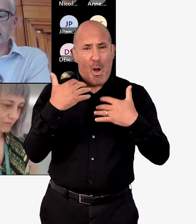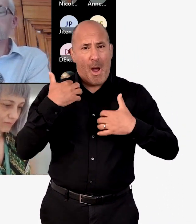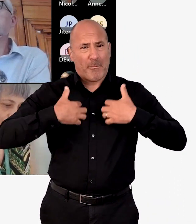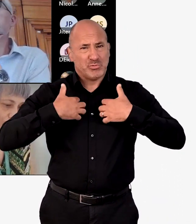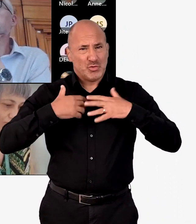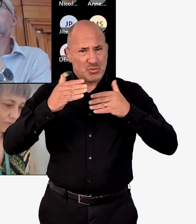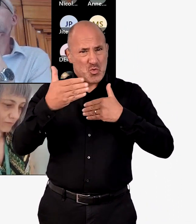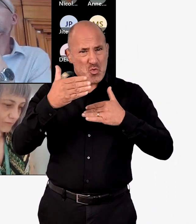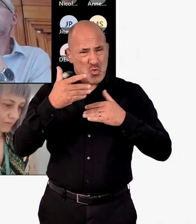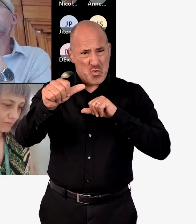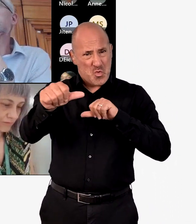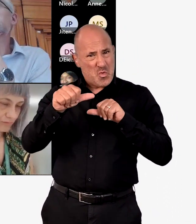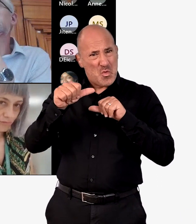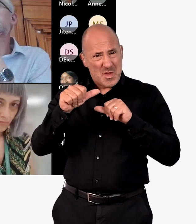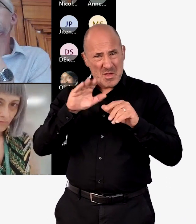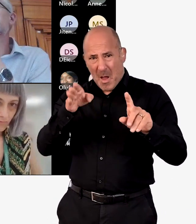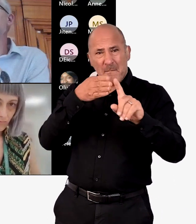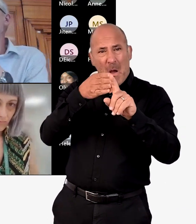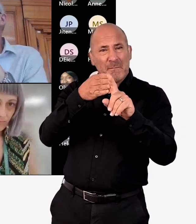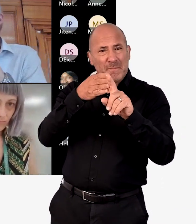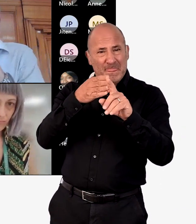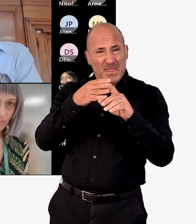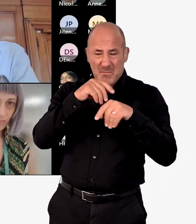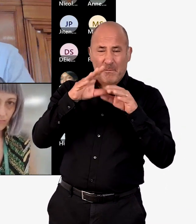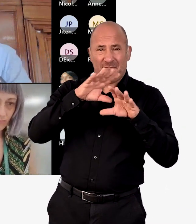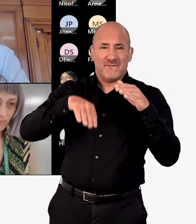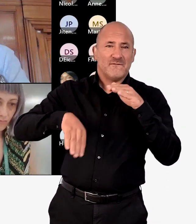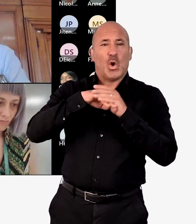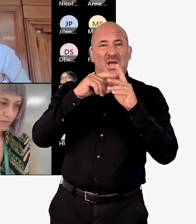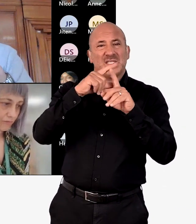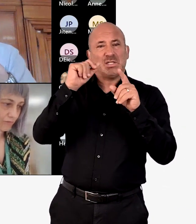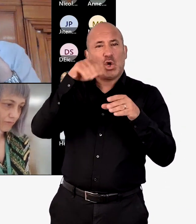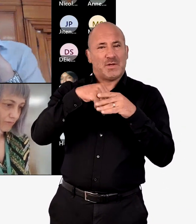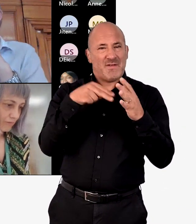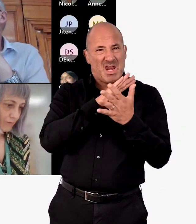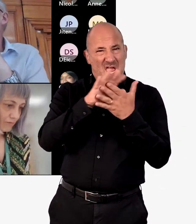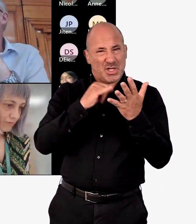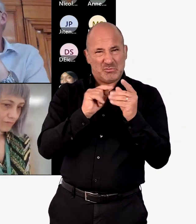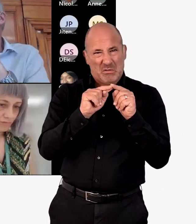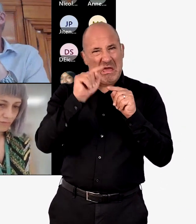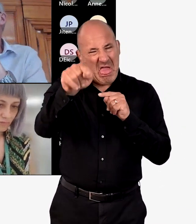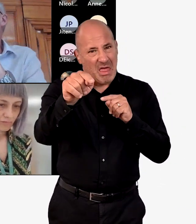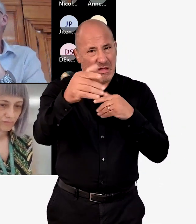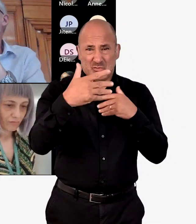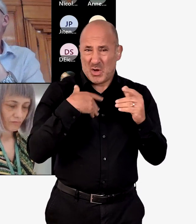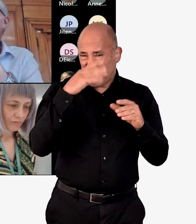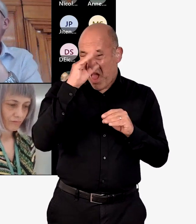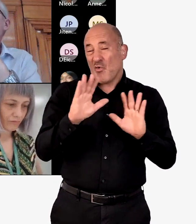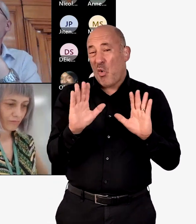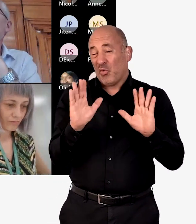ambitious about that and set a shorter timeline to working towards a more digitally inclusive NHS. So just wanted to